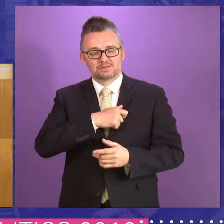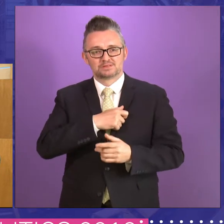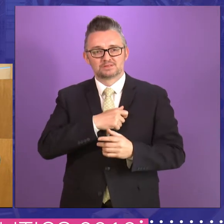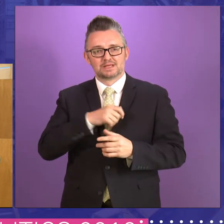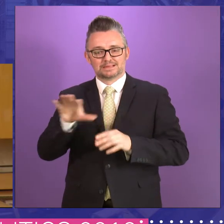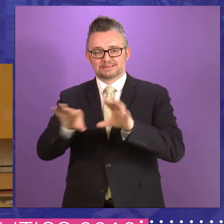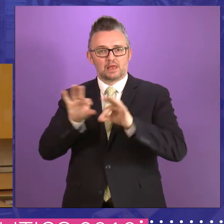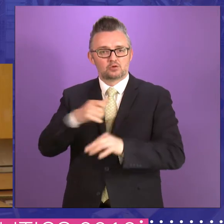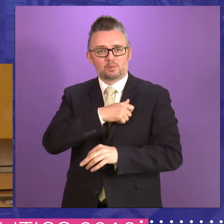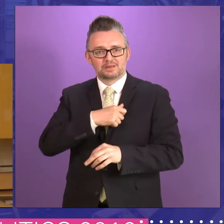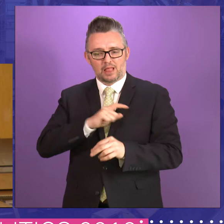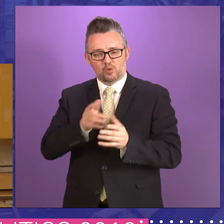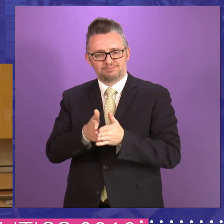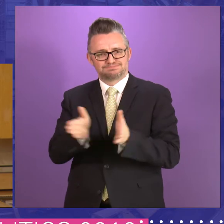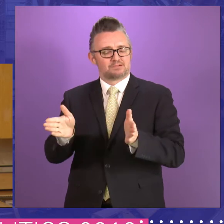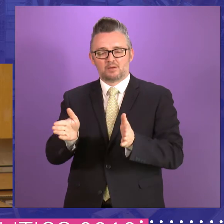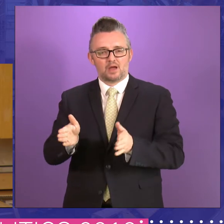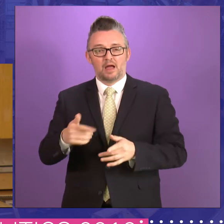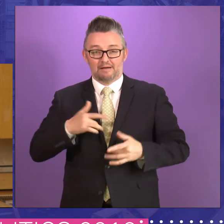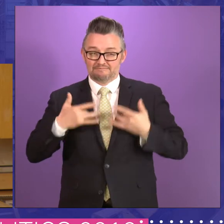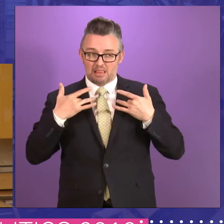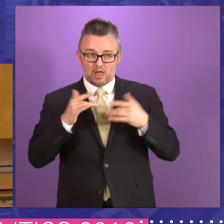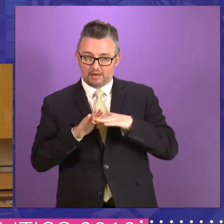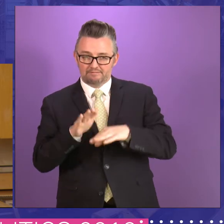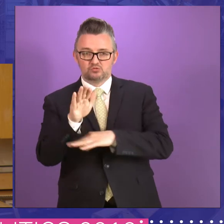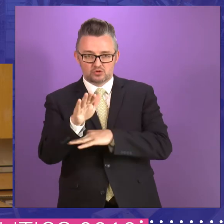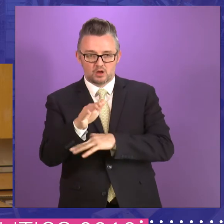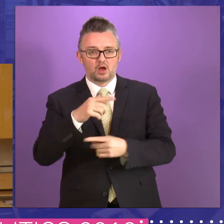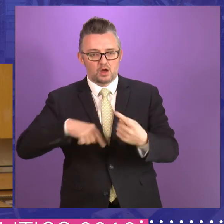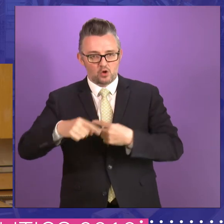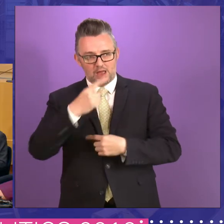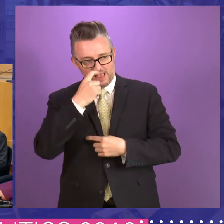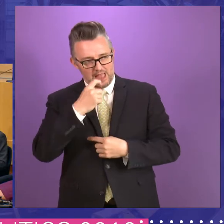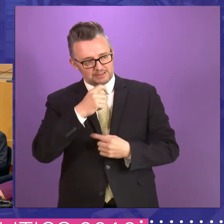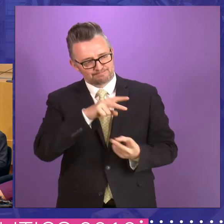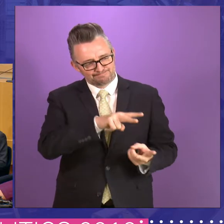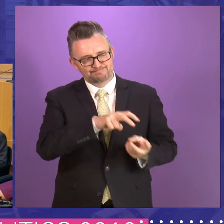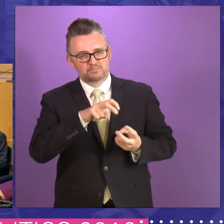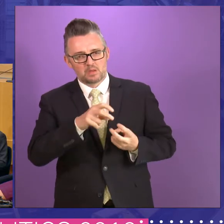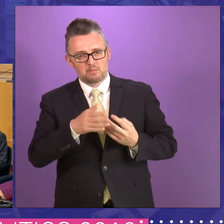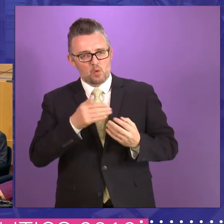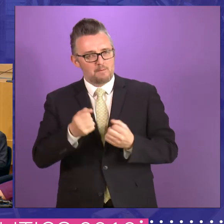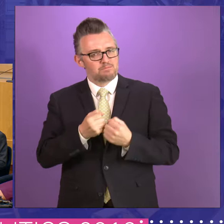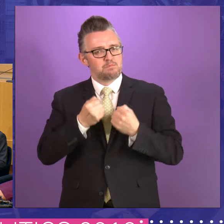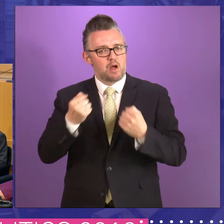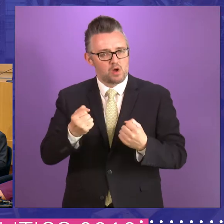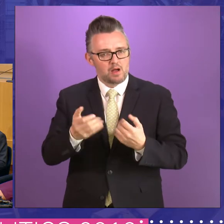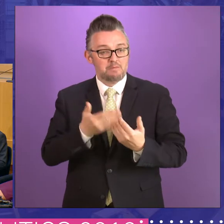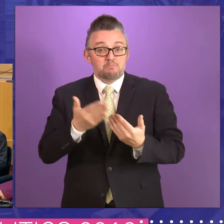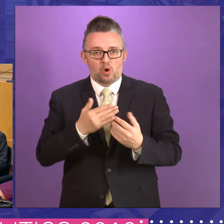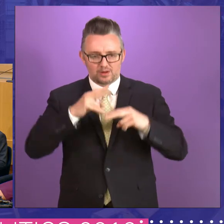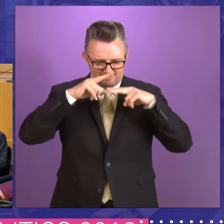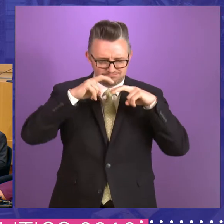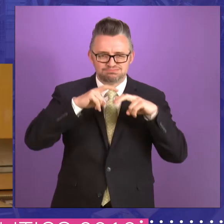That's why they were joined. But I believe in the future, there's much more purpose that we could embrace in relation to more investigations.